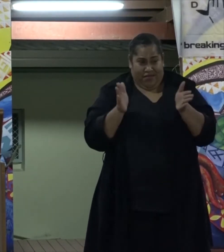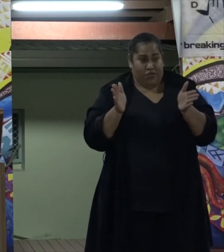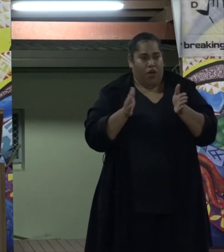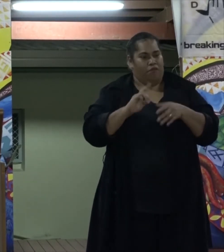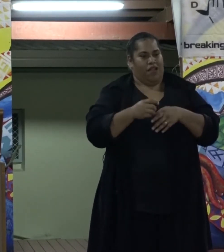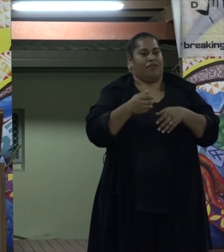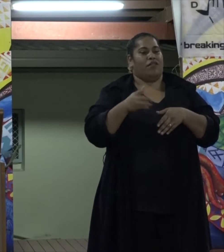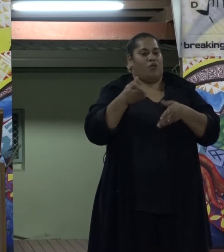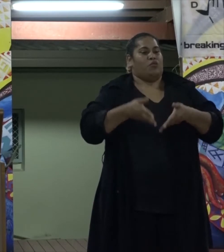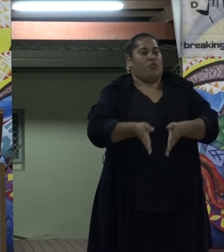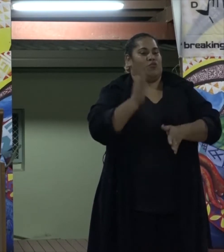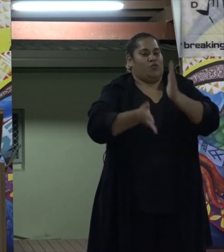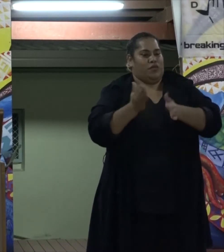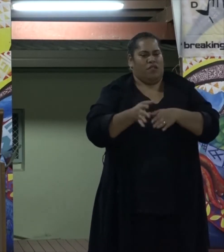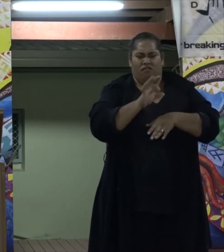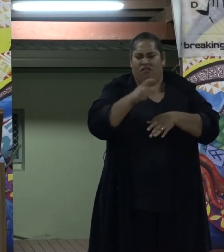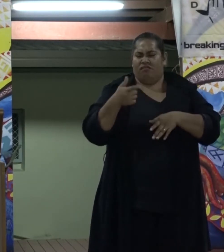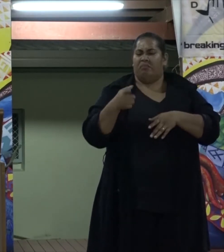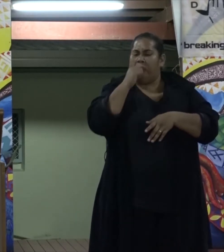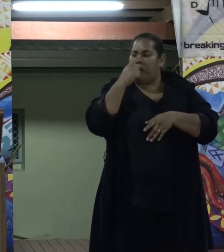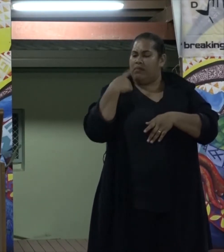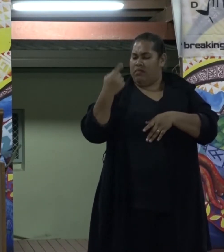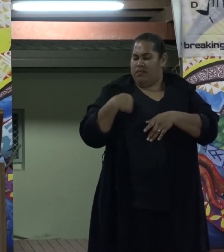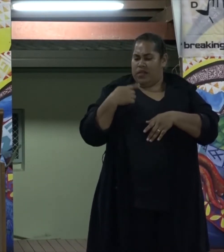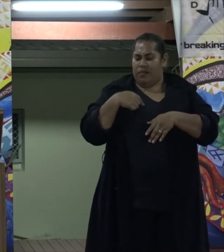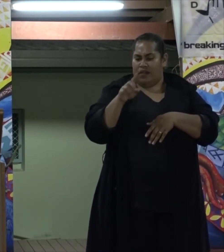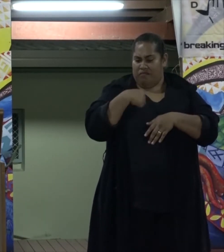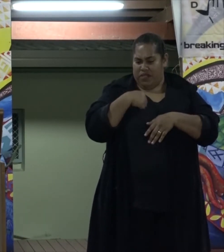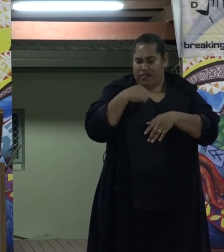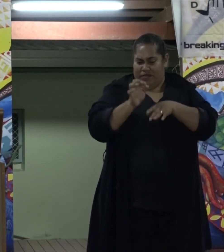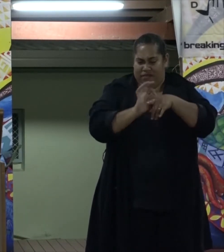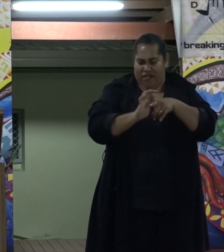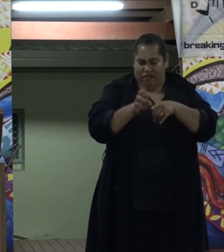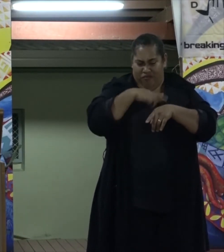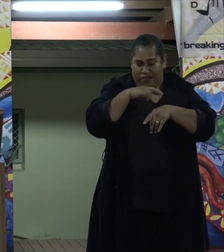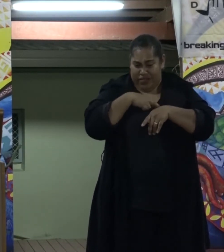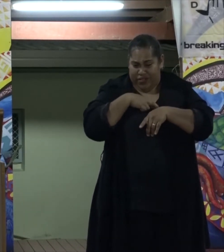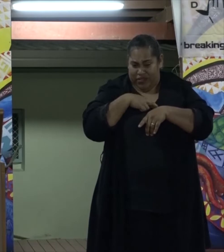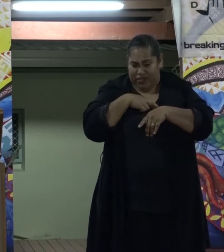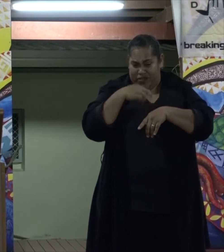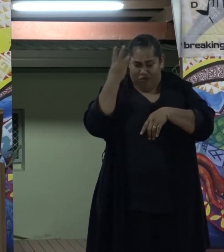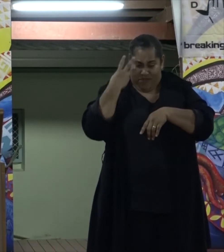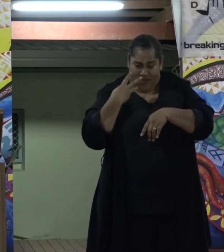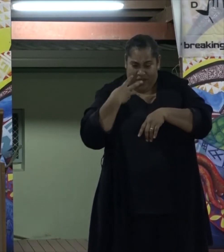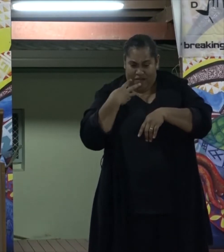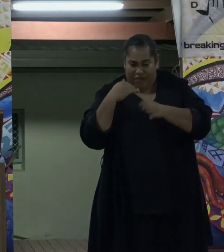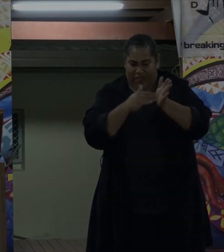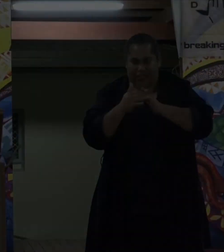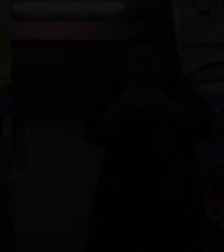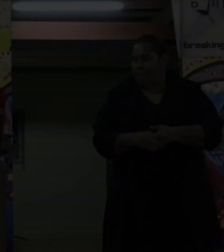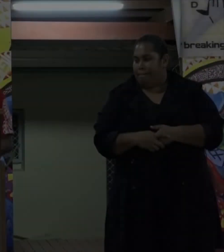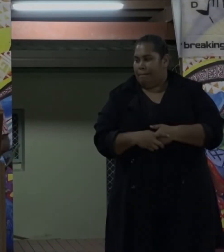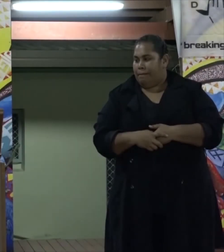run. I will not let people tell me that my race, gender, colour, religion, and size matter. Thank you.